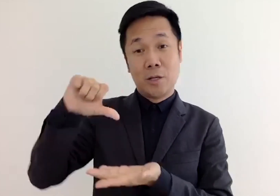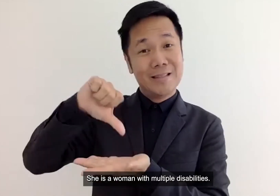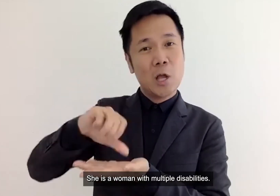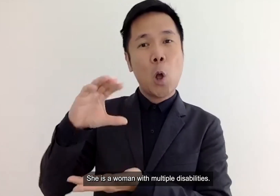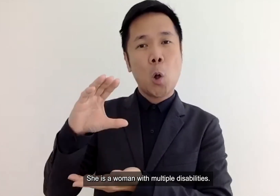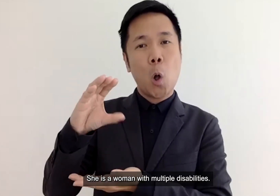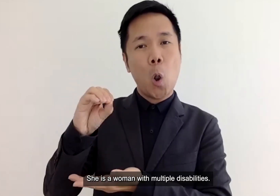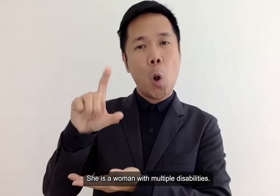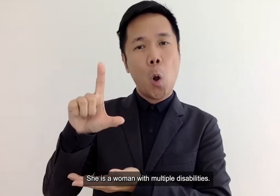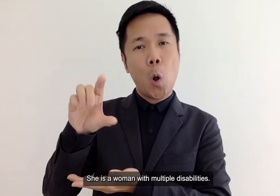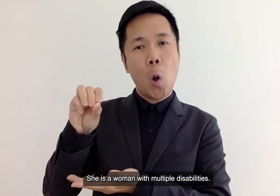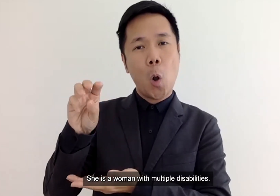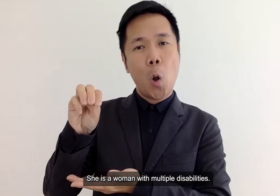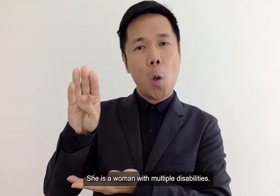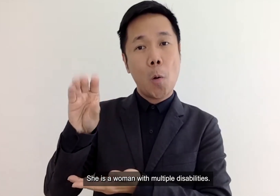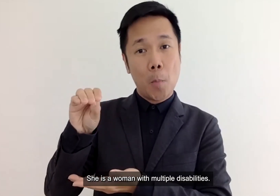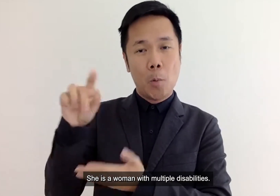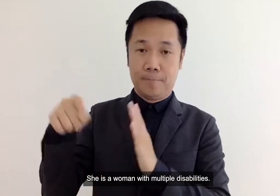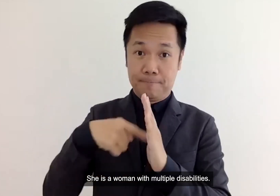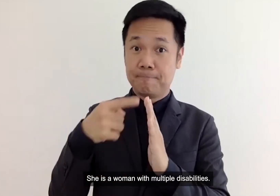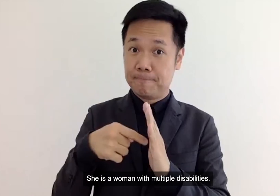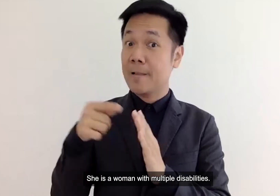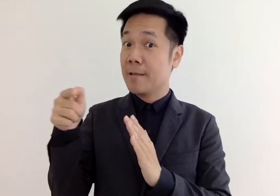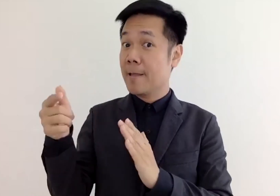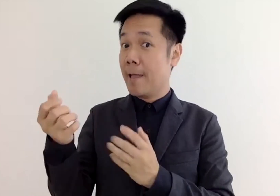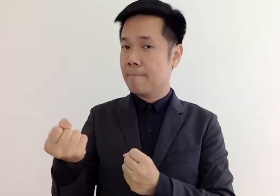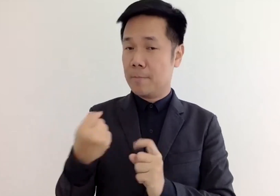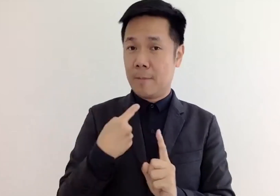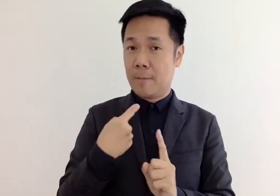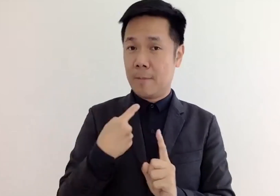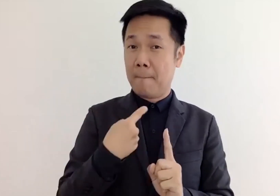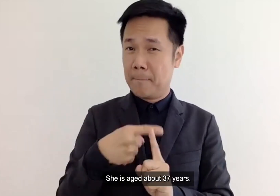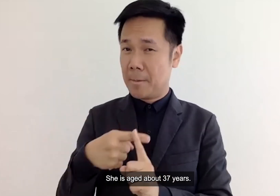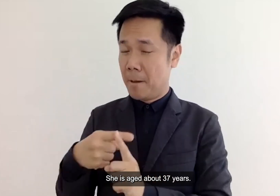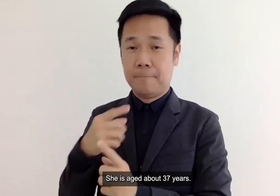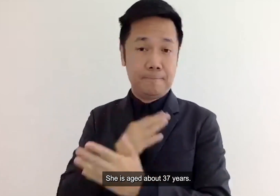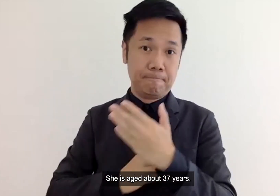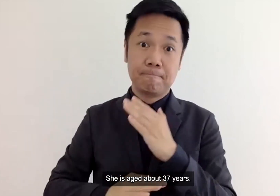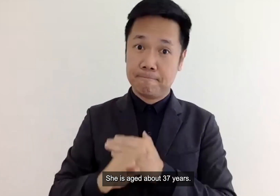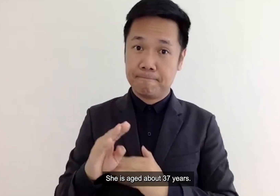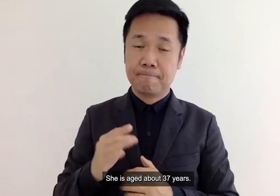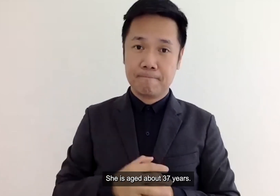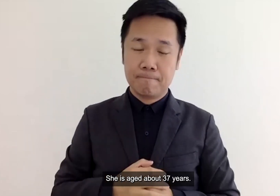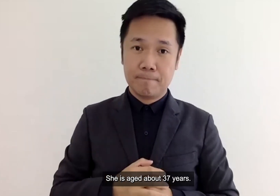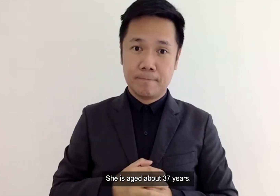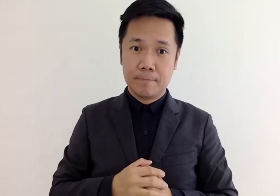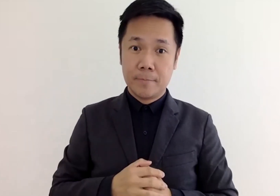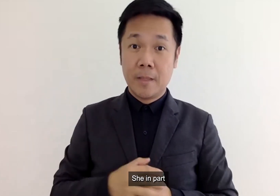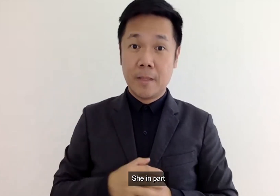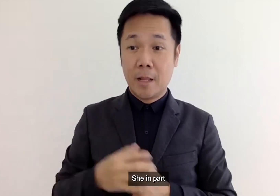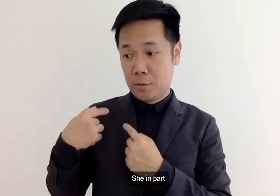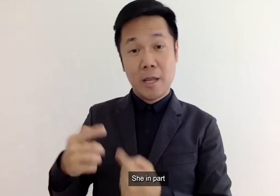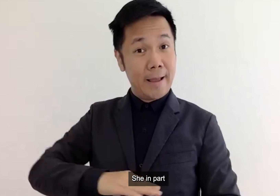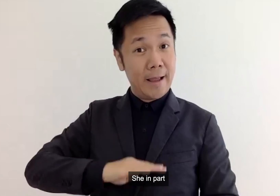she is a woman with multiple disabilities uh she's aged about 37 years